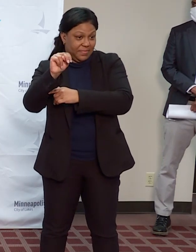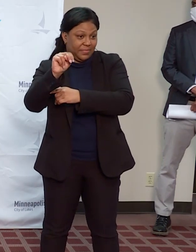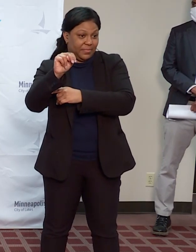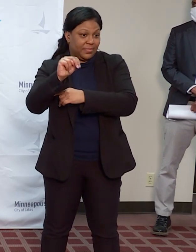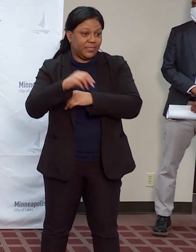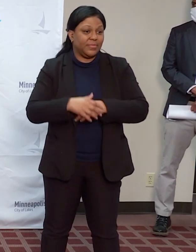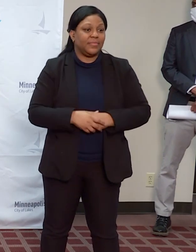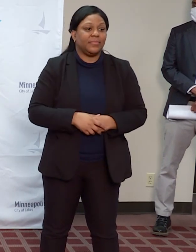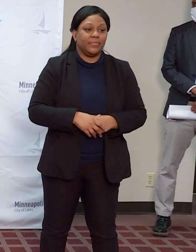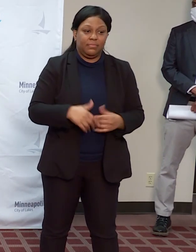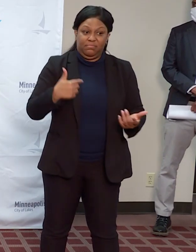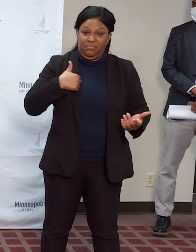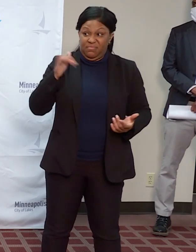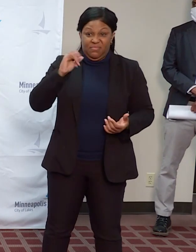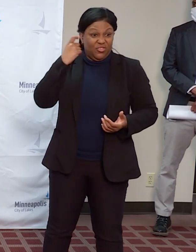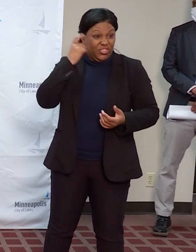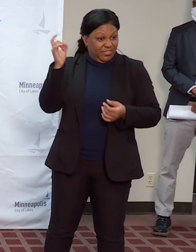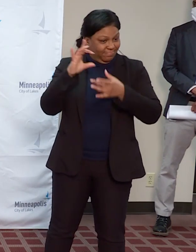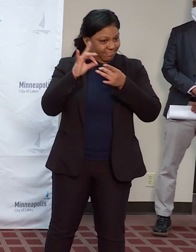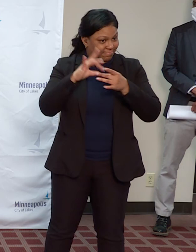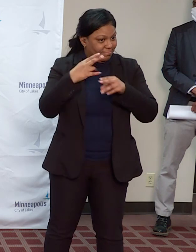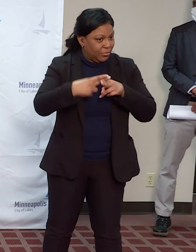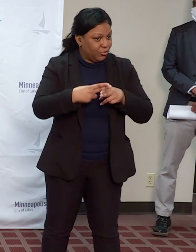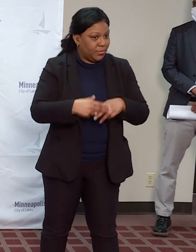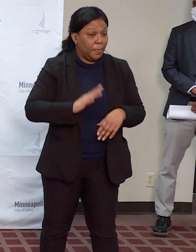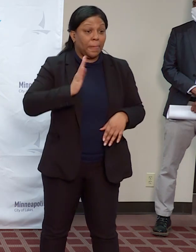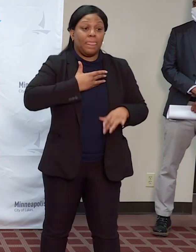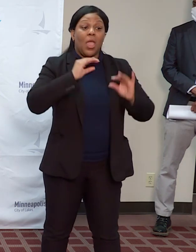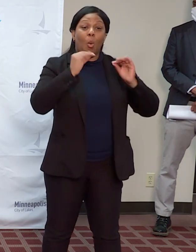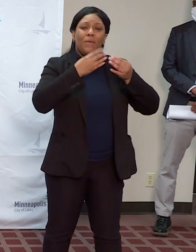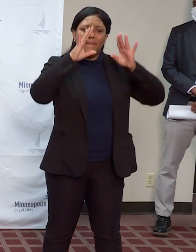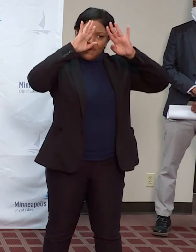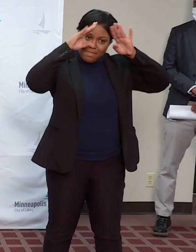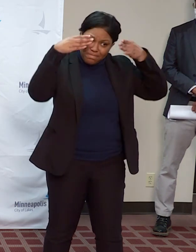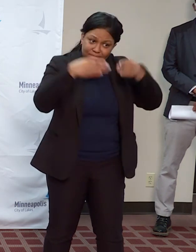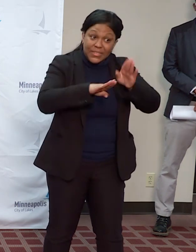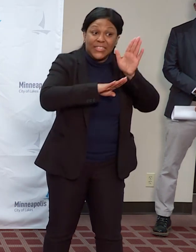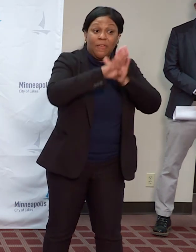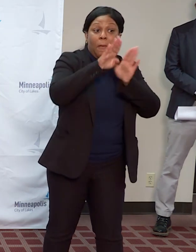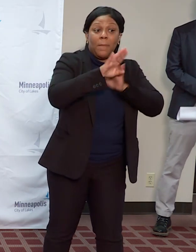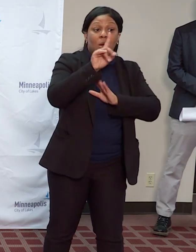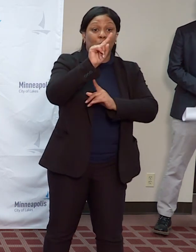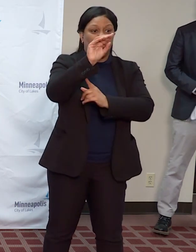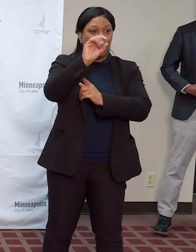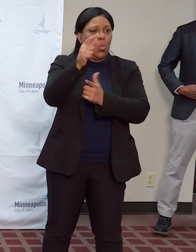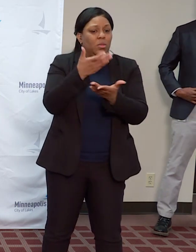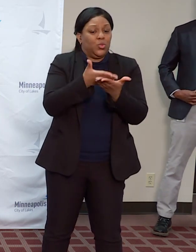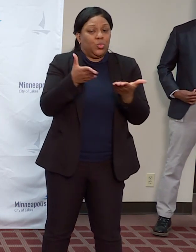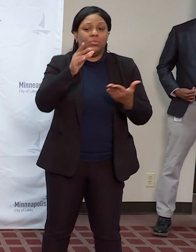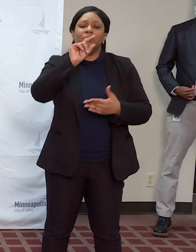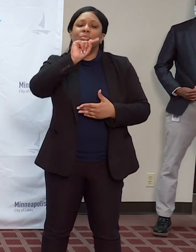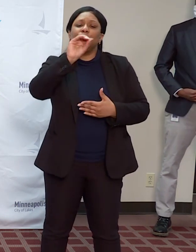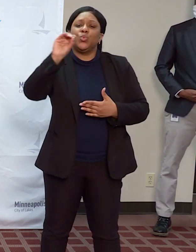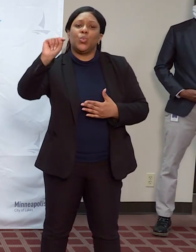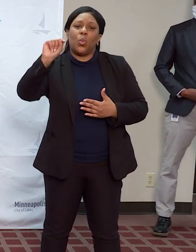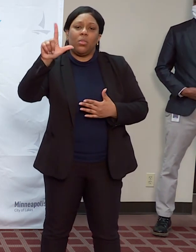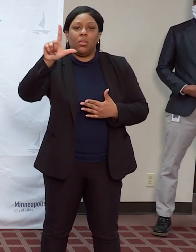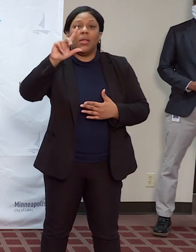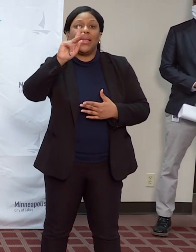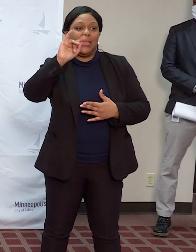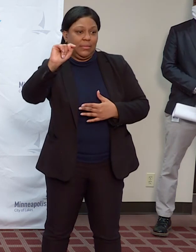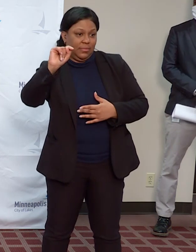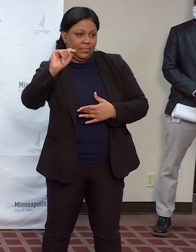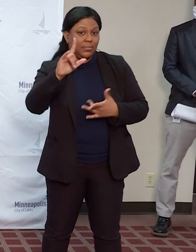our office will be working specifically to develop a toolkit for neighborhood groups and individual blocks to think about ways to preserve community